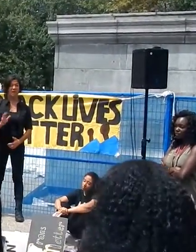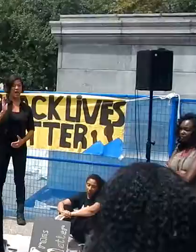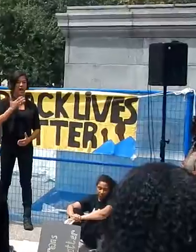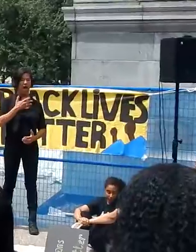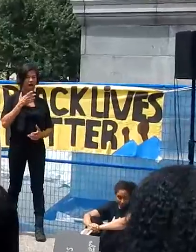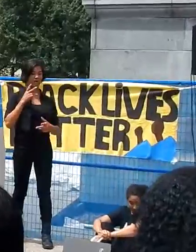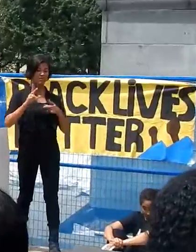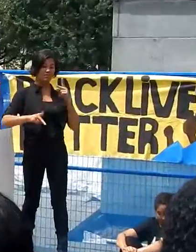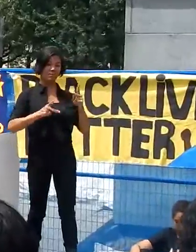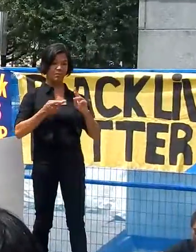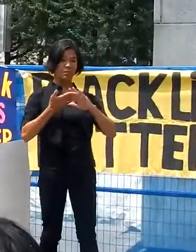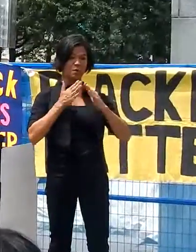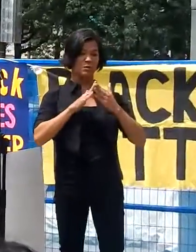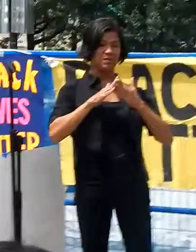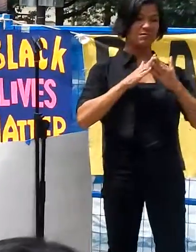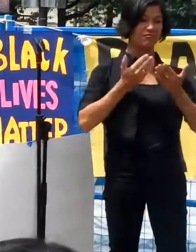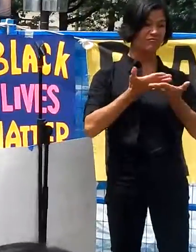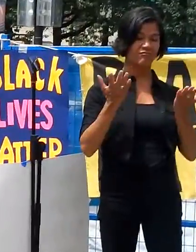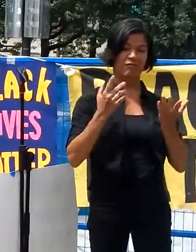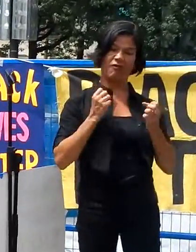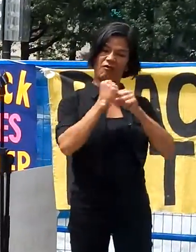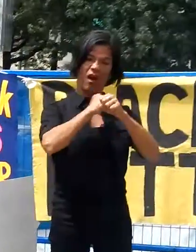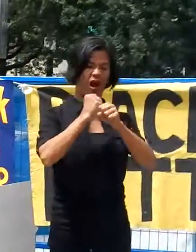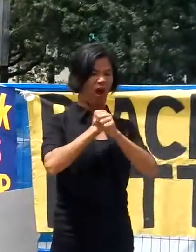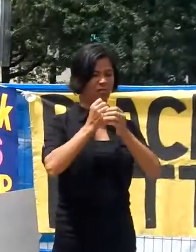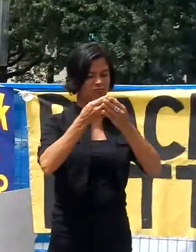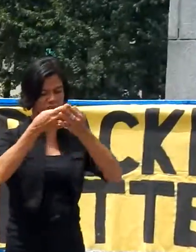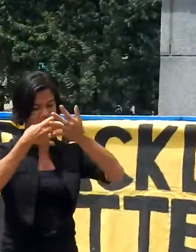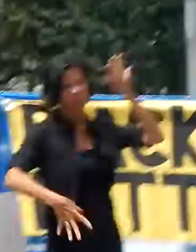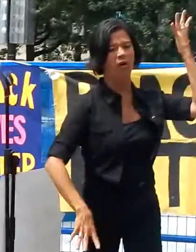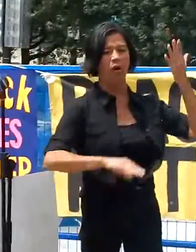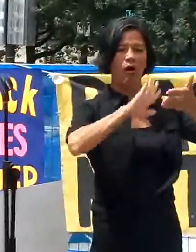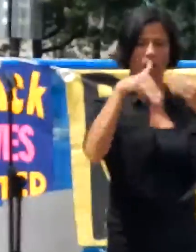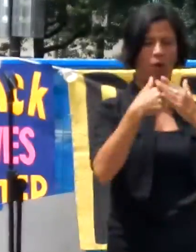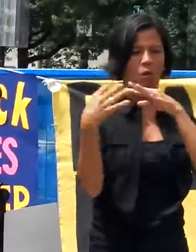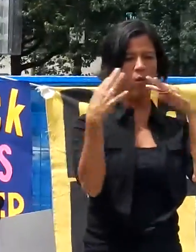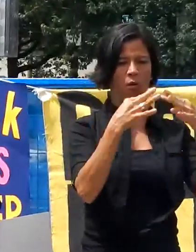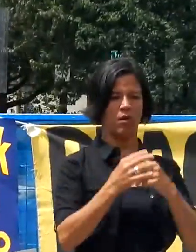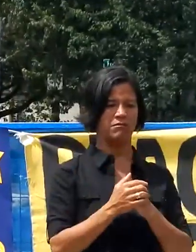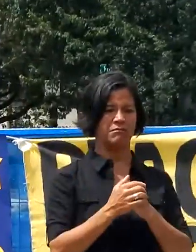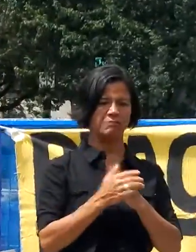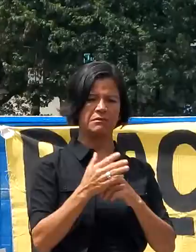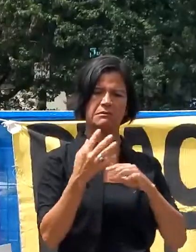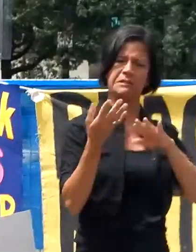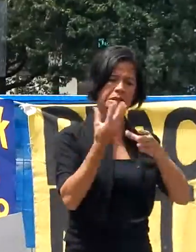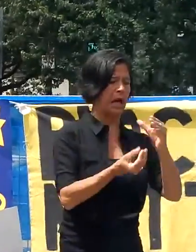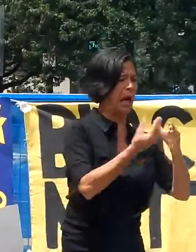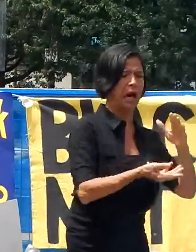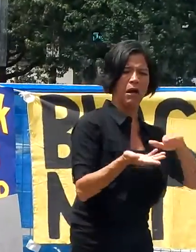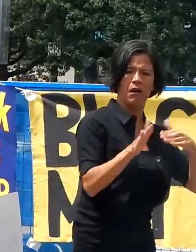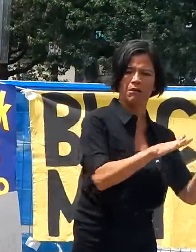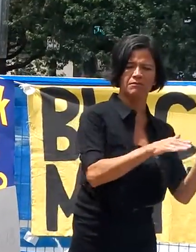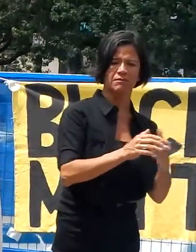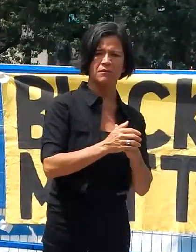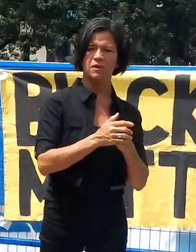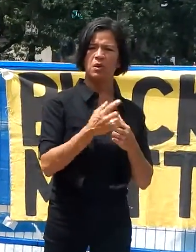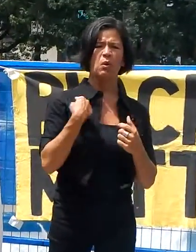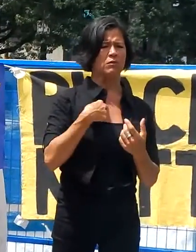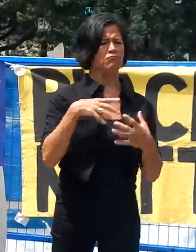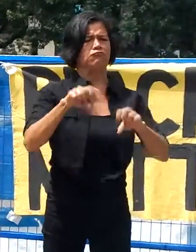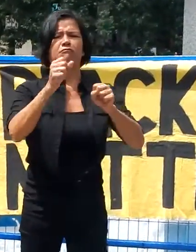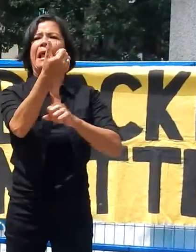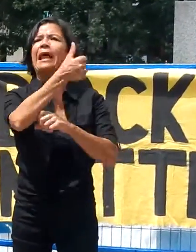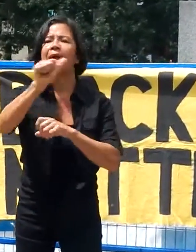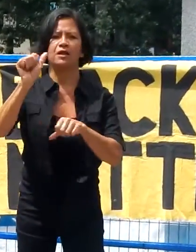and died on the front line. There is no job that we have never done.